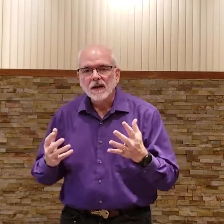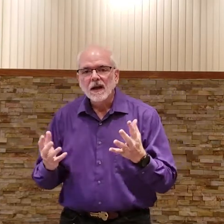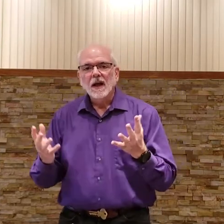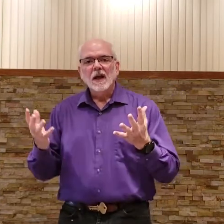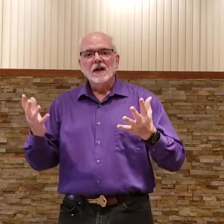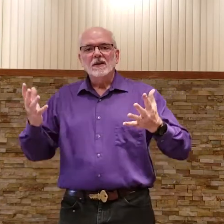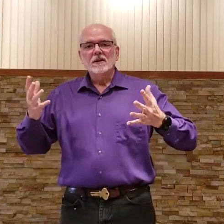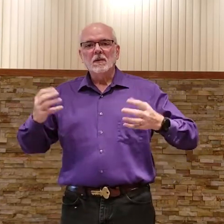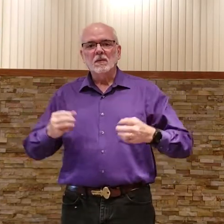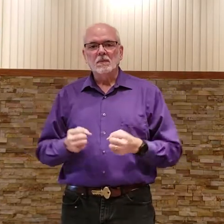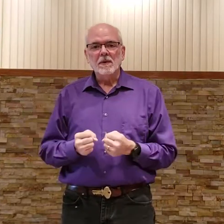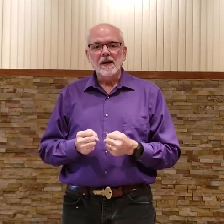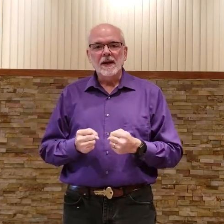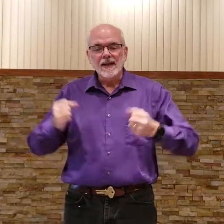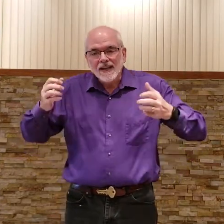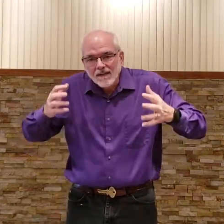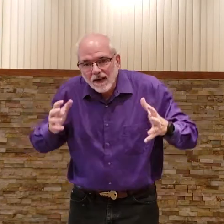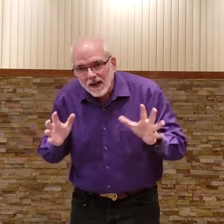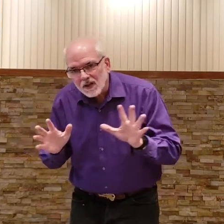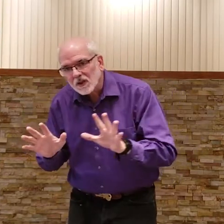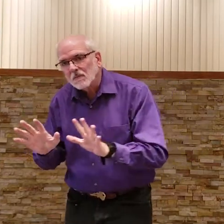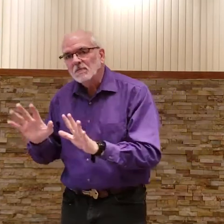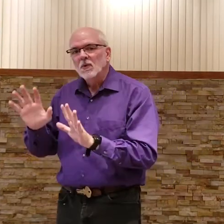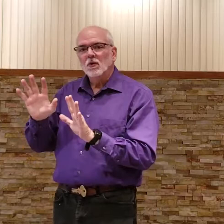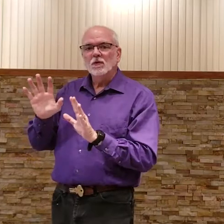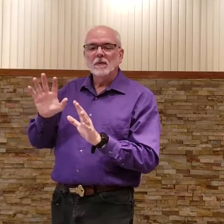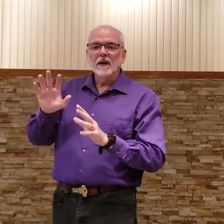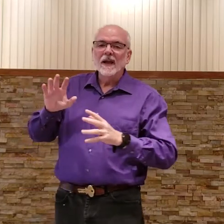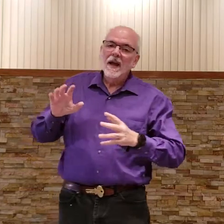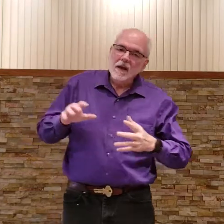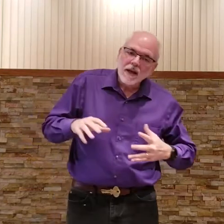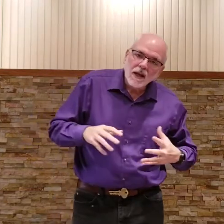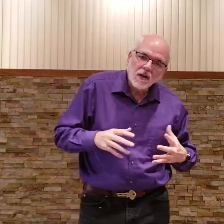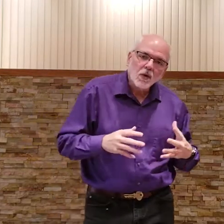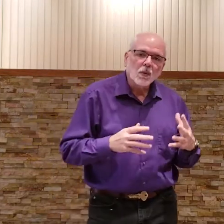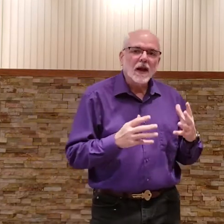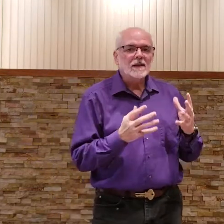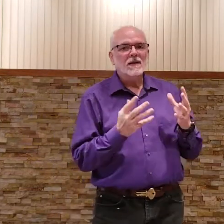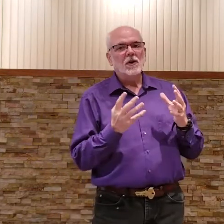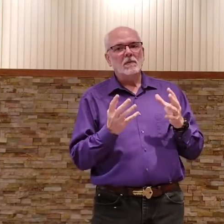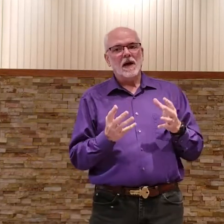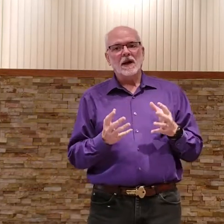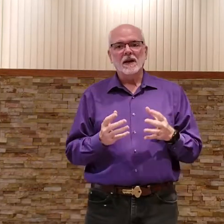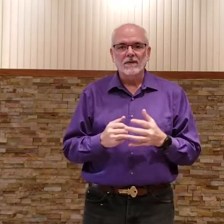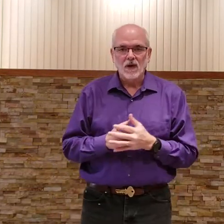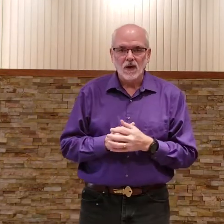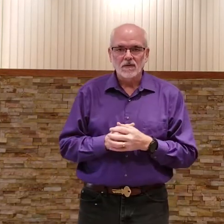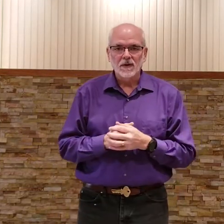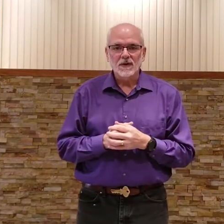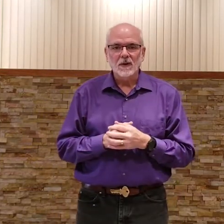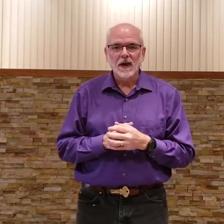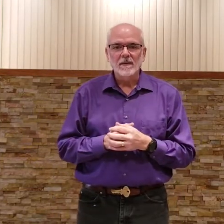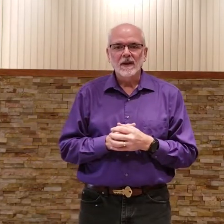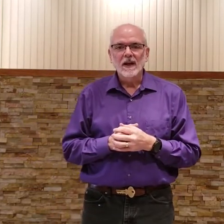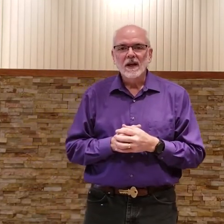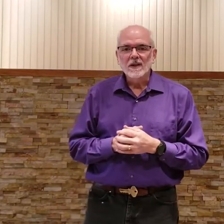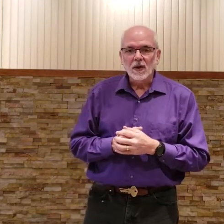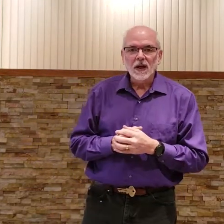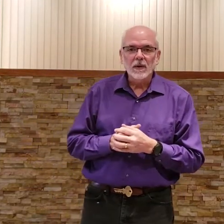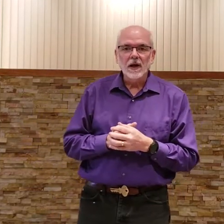some meaning, giving it some movement, getting the rest of your body involved. Okay? So, here we